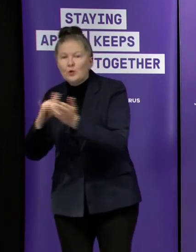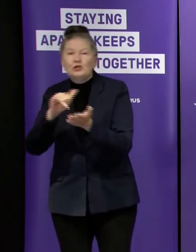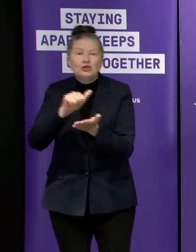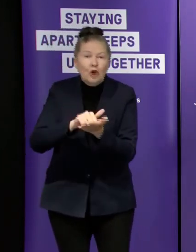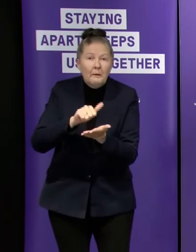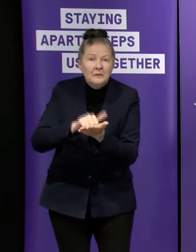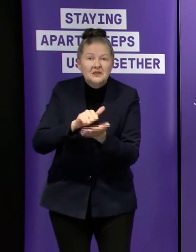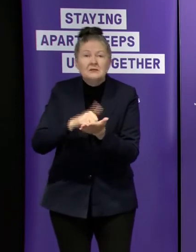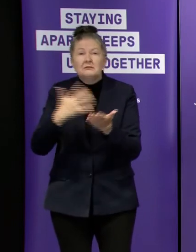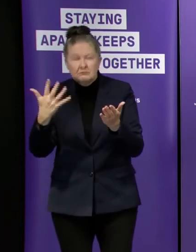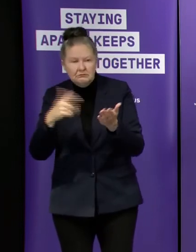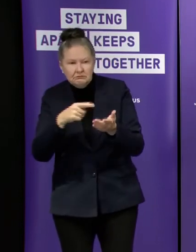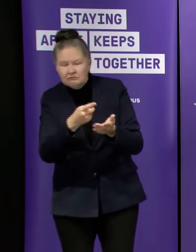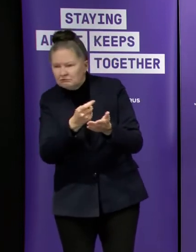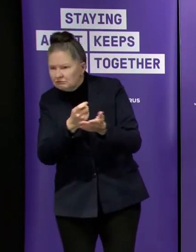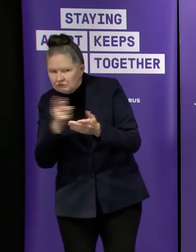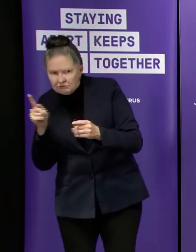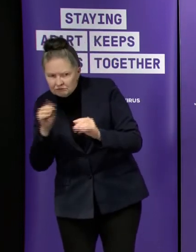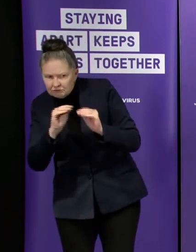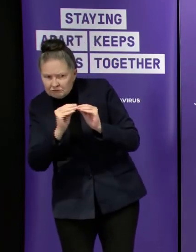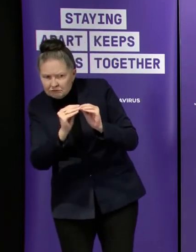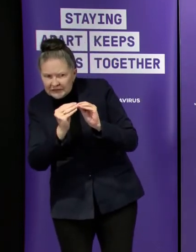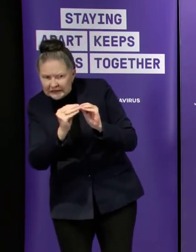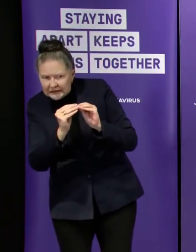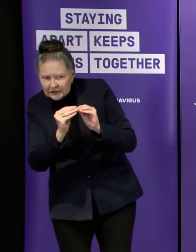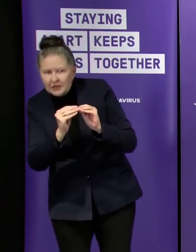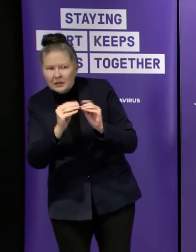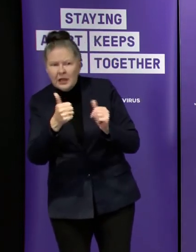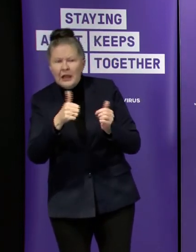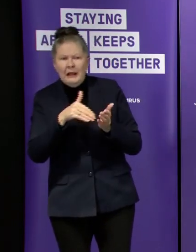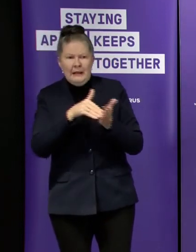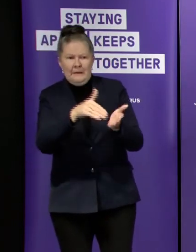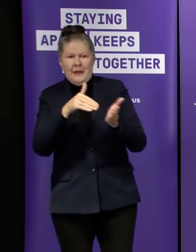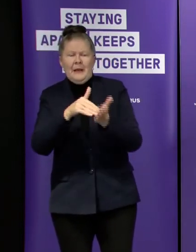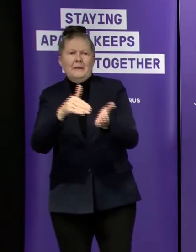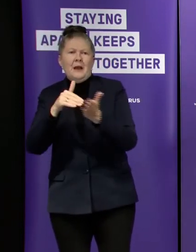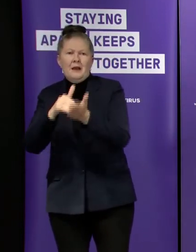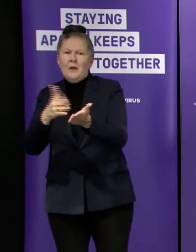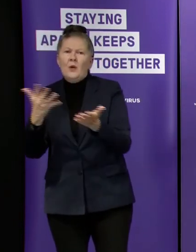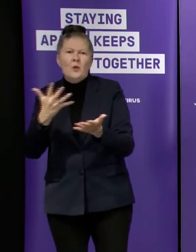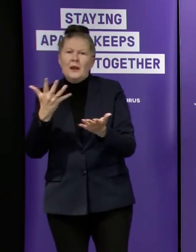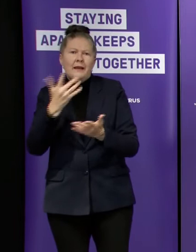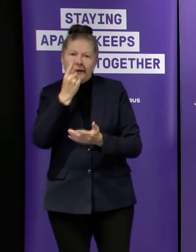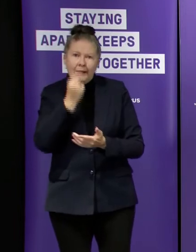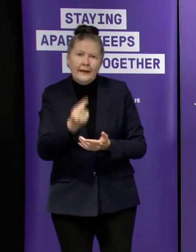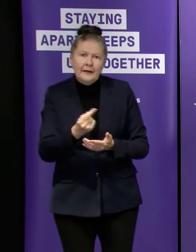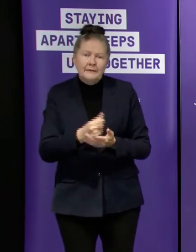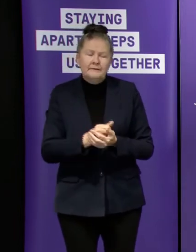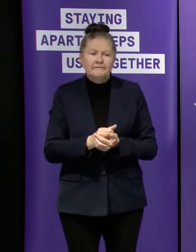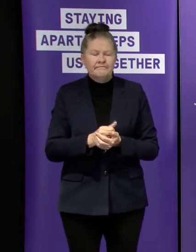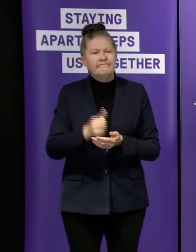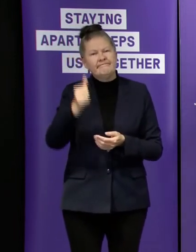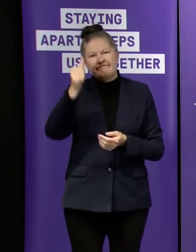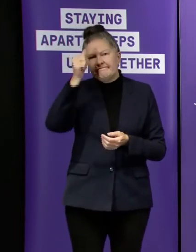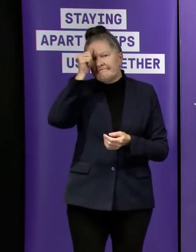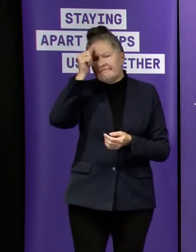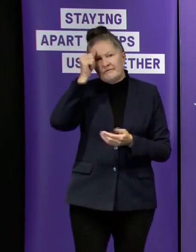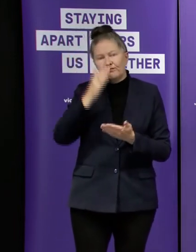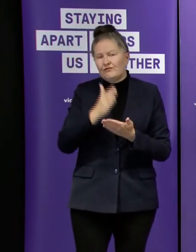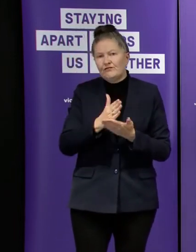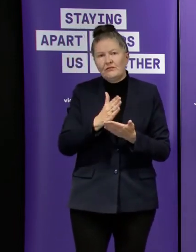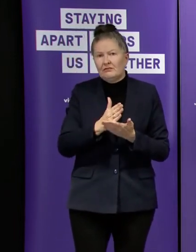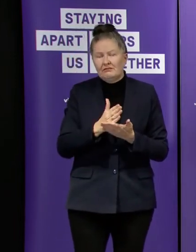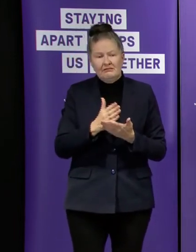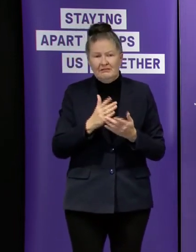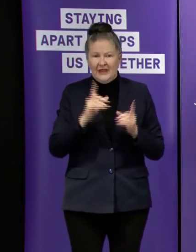it's about uh providing uh facilitative uh capacities wherever that is possible uh recognizing that of course